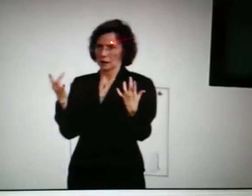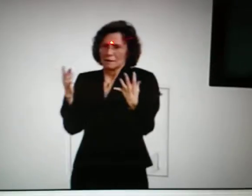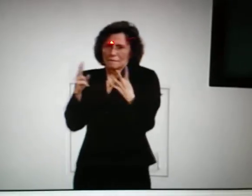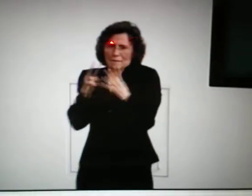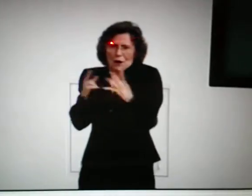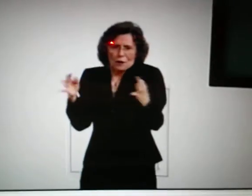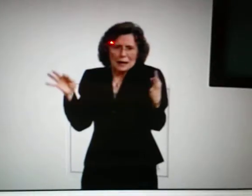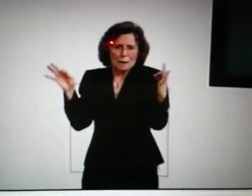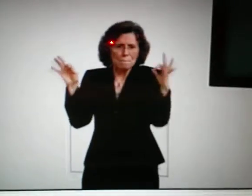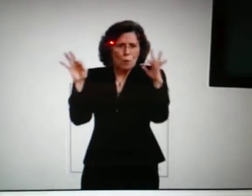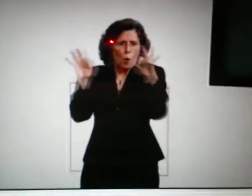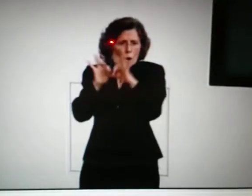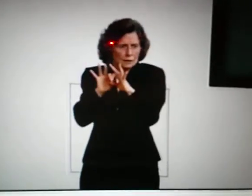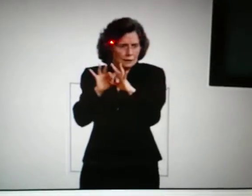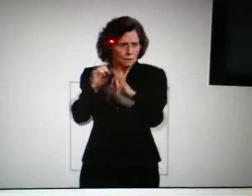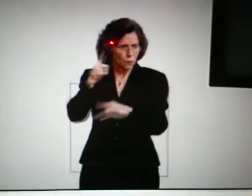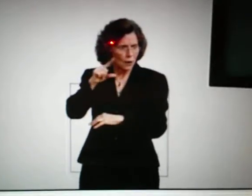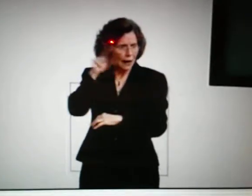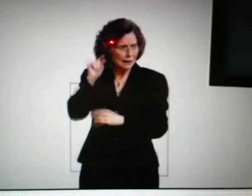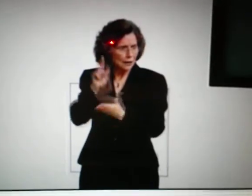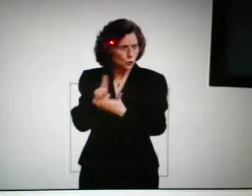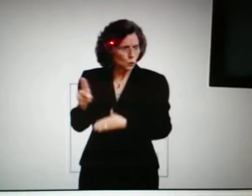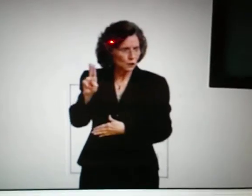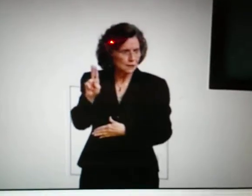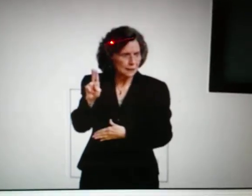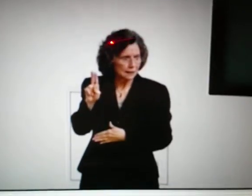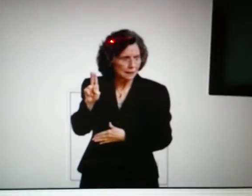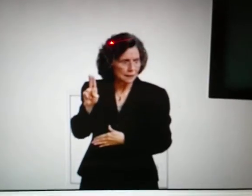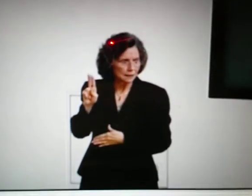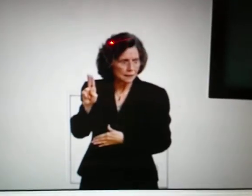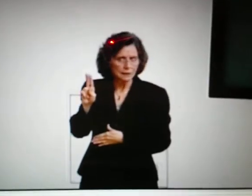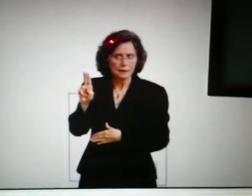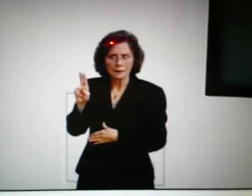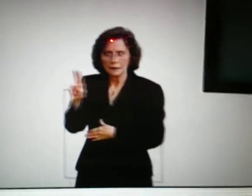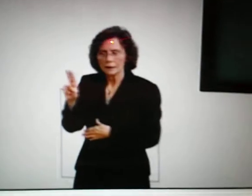one-day event that is very important to Gallaudet University.